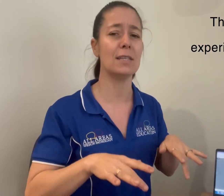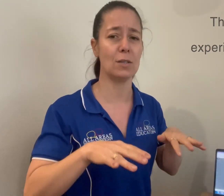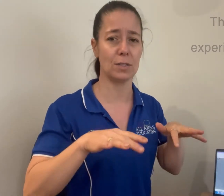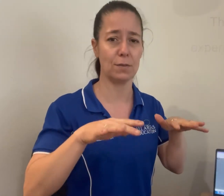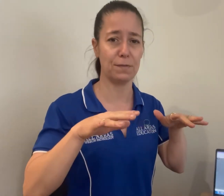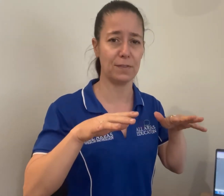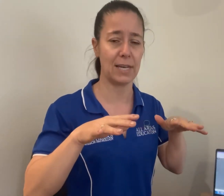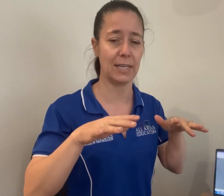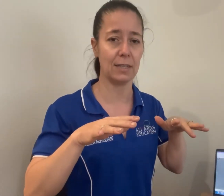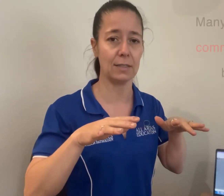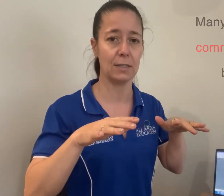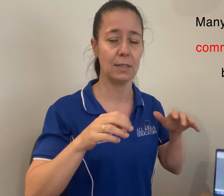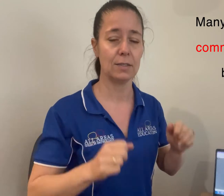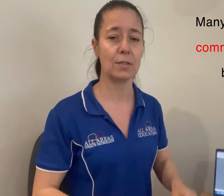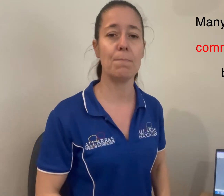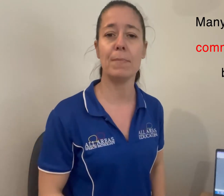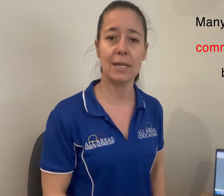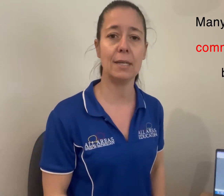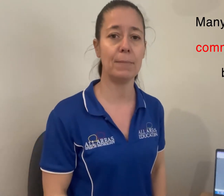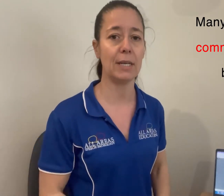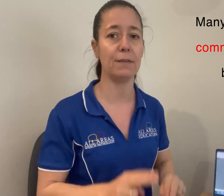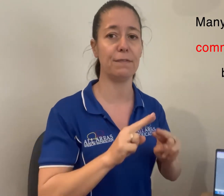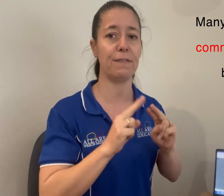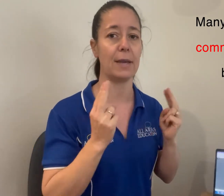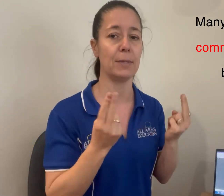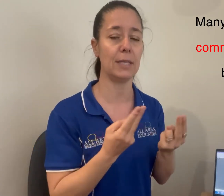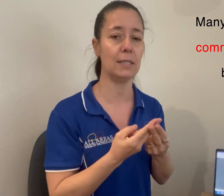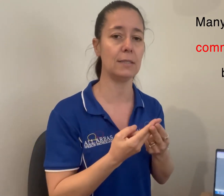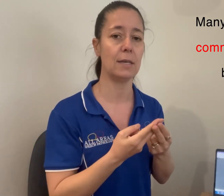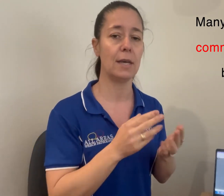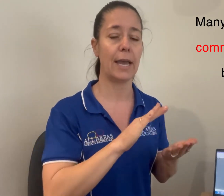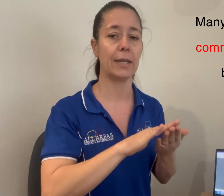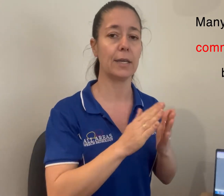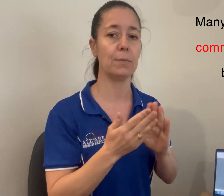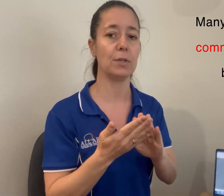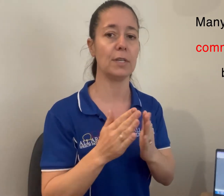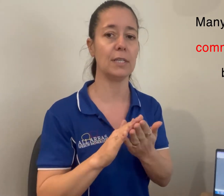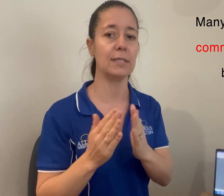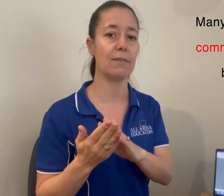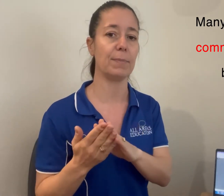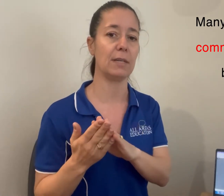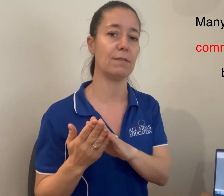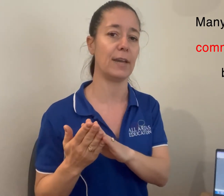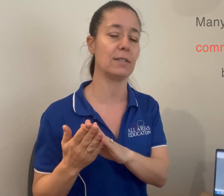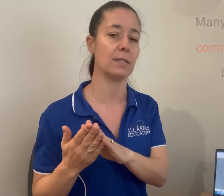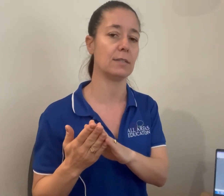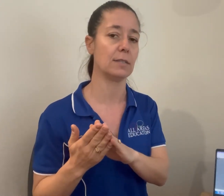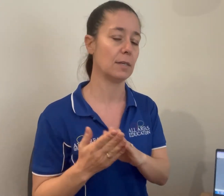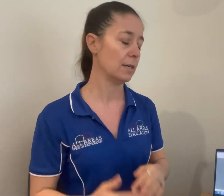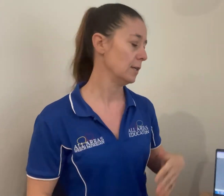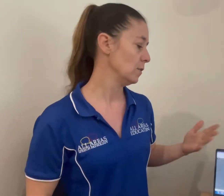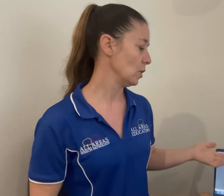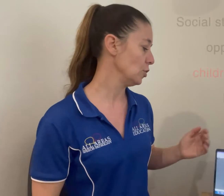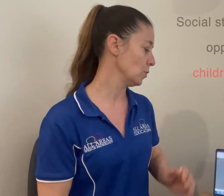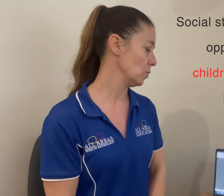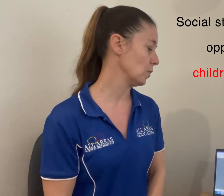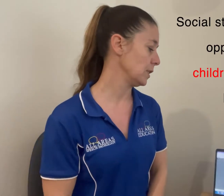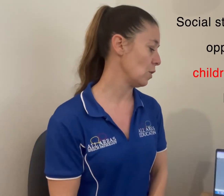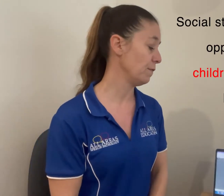lots of flooding. So many, many families and communities have been affected. Social stories often